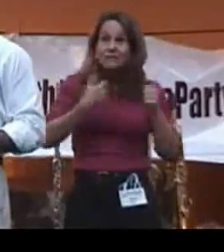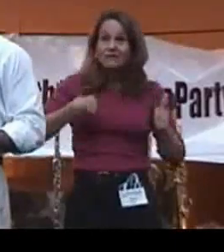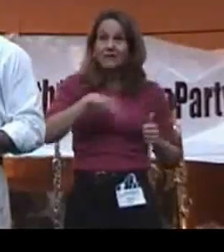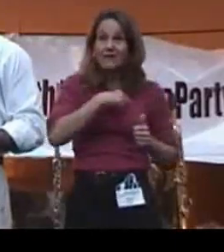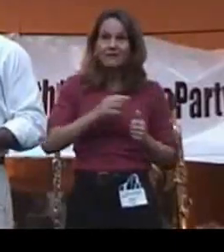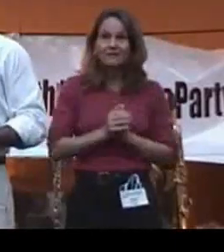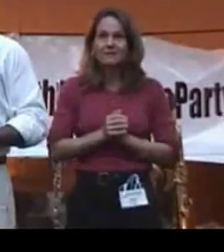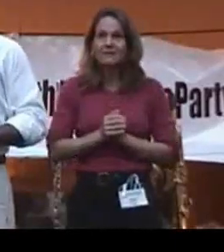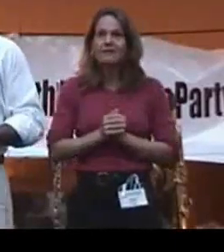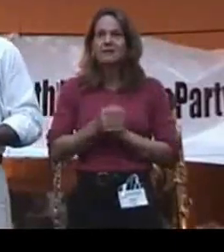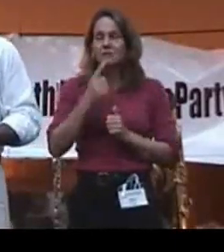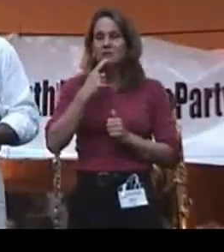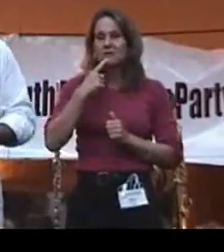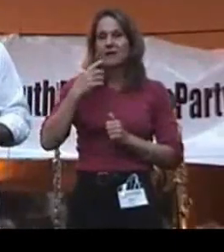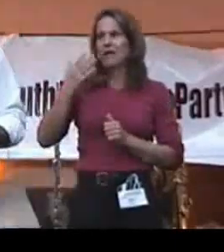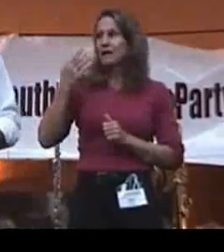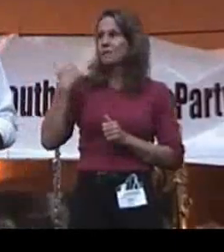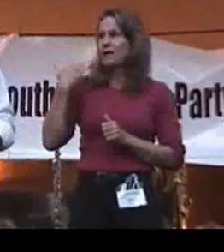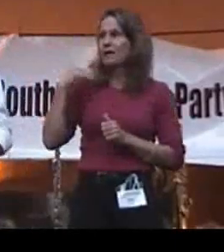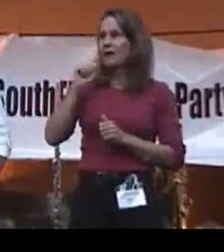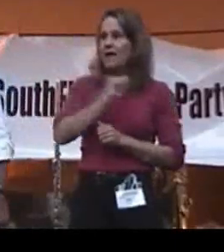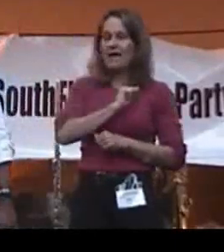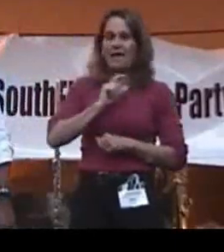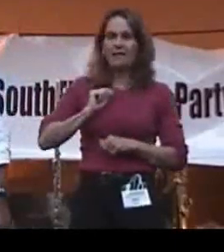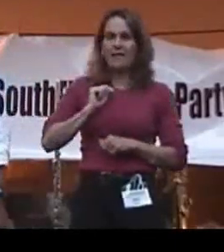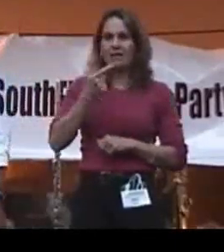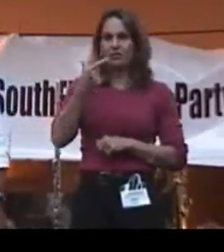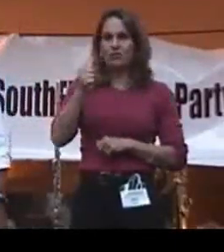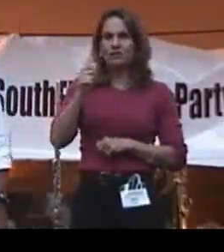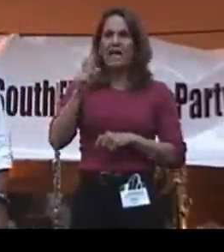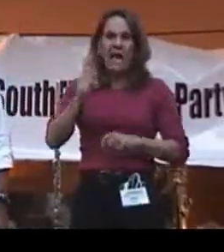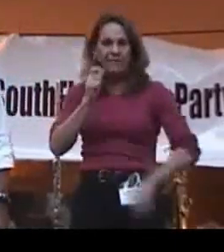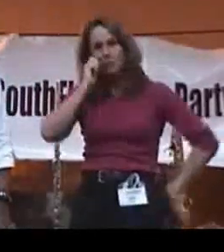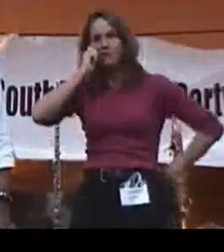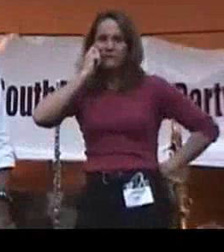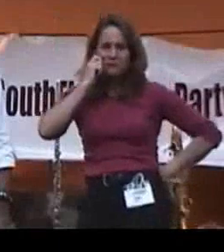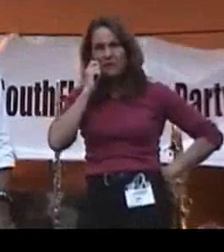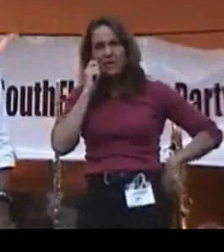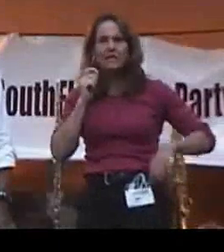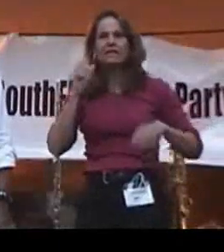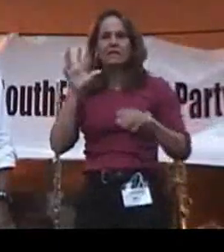us. As we say back in the inner city of Atlanta, Georgia, you've got to have some skin in the game.